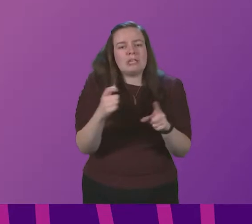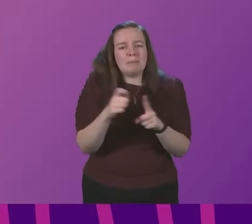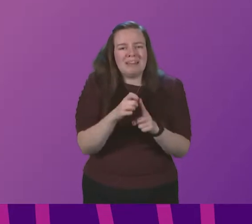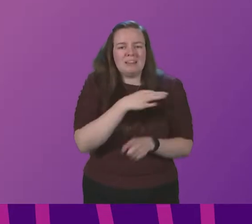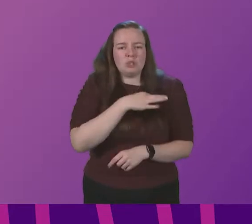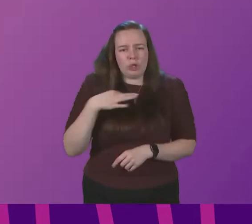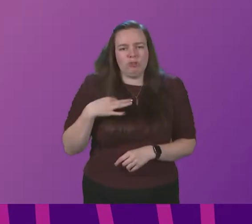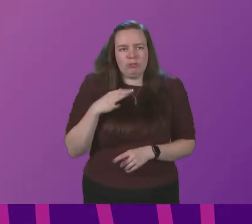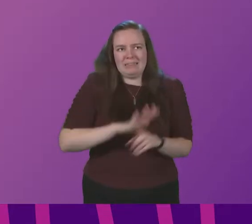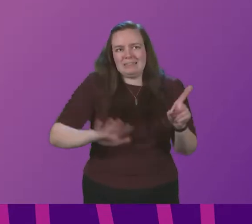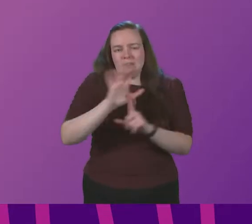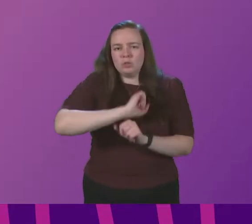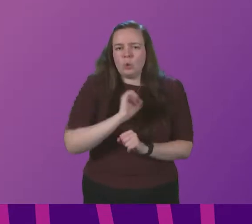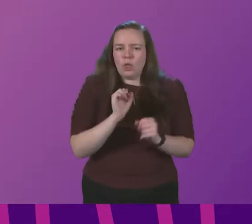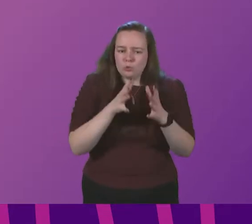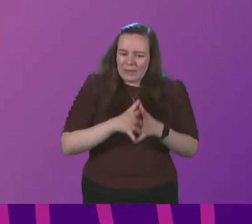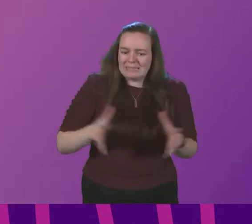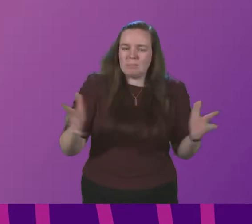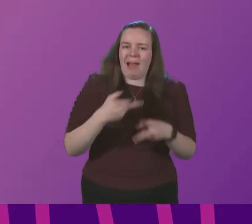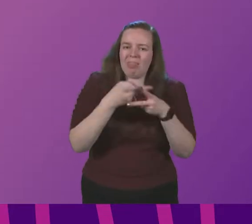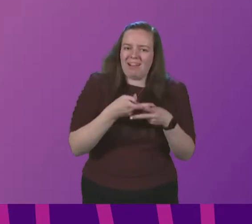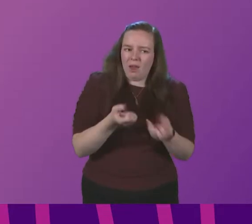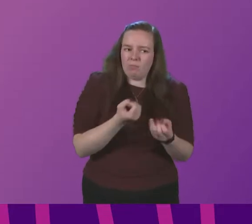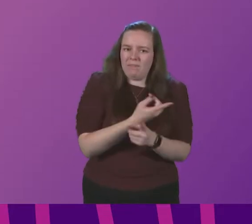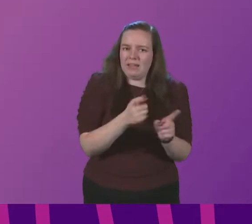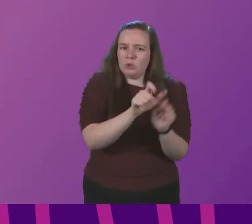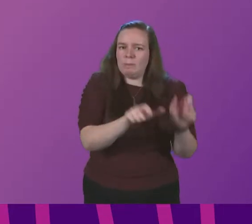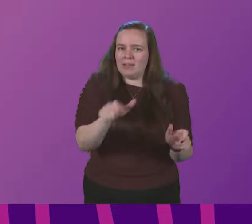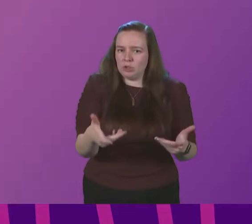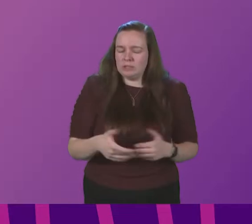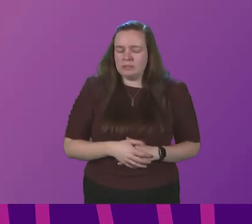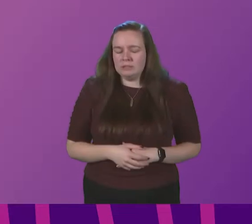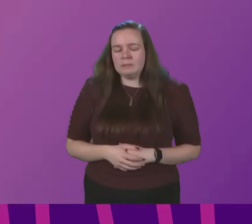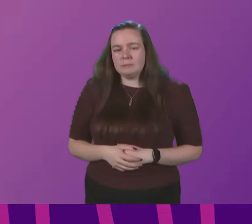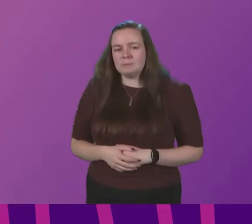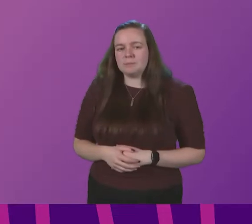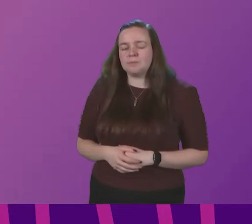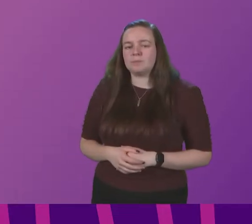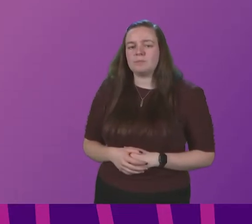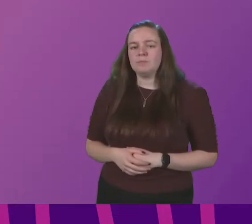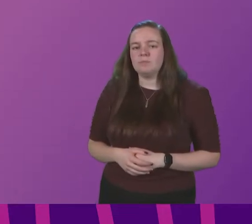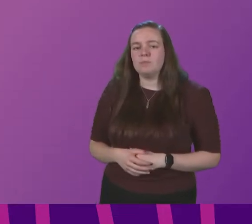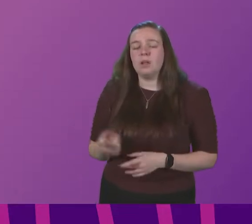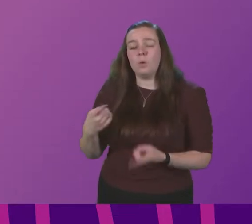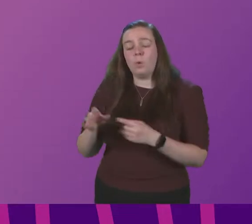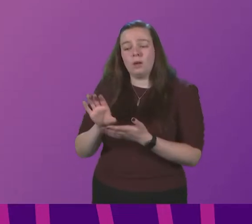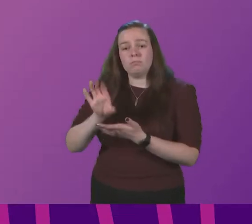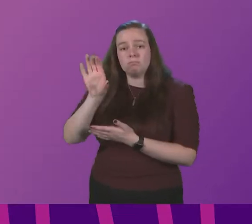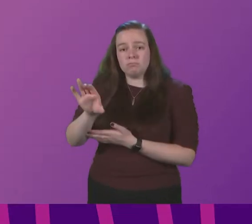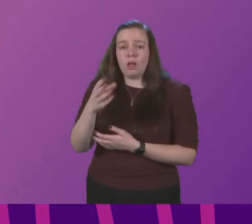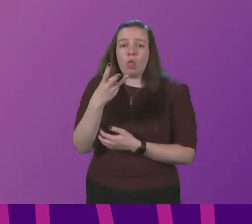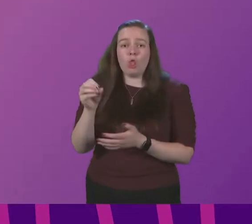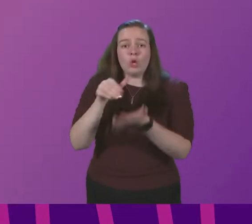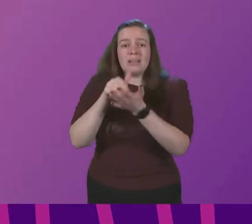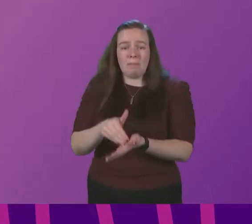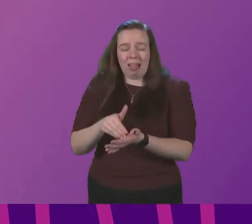in Scotland to expand the level of care provided to patients First Minister we are providing funding of £30 million